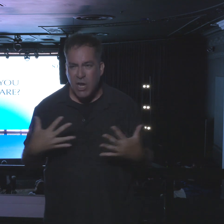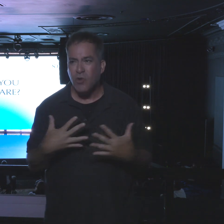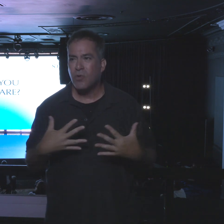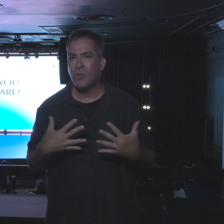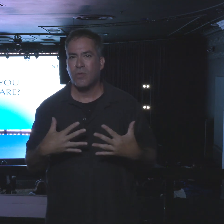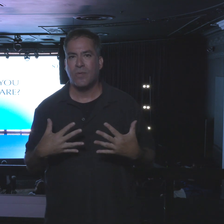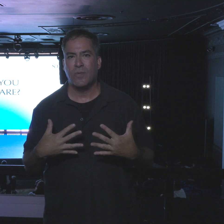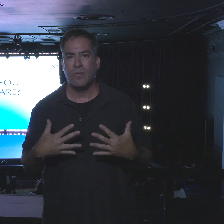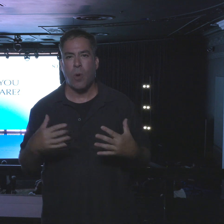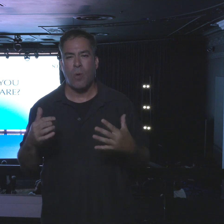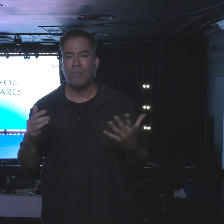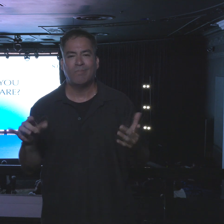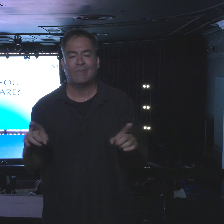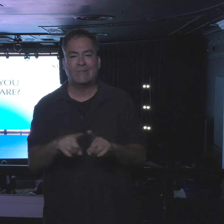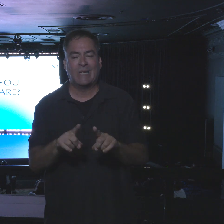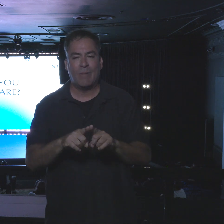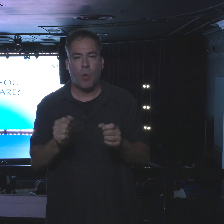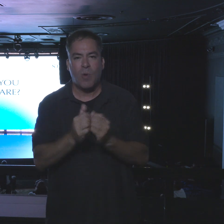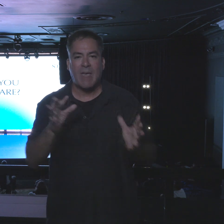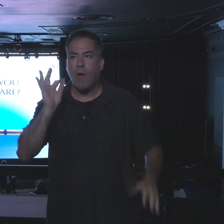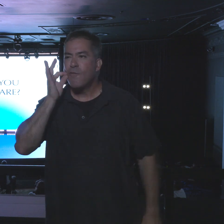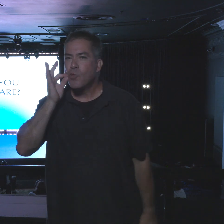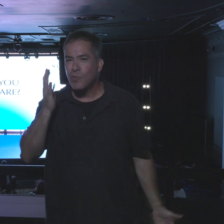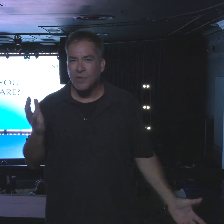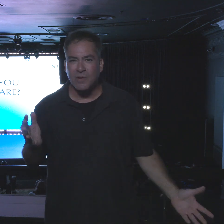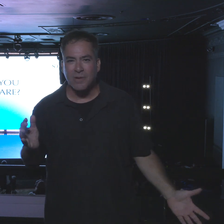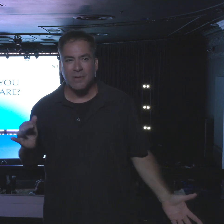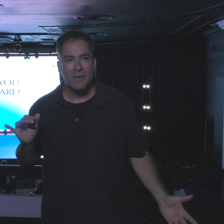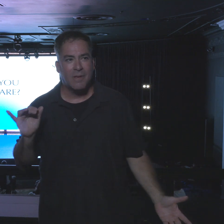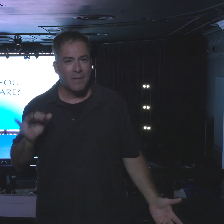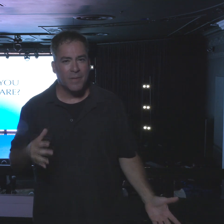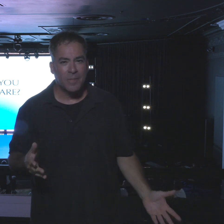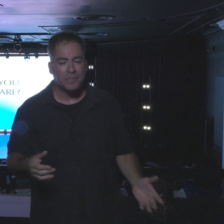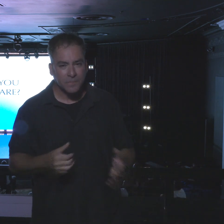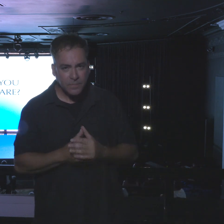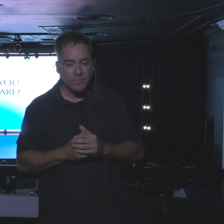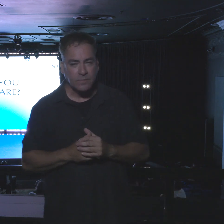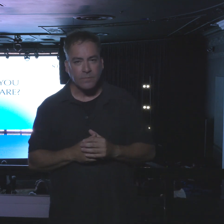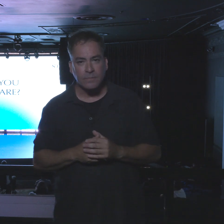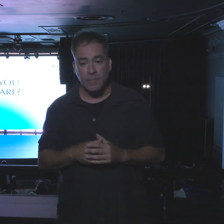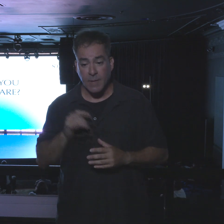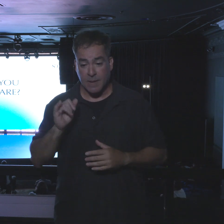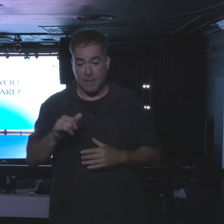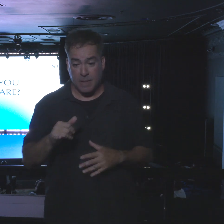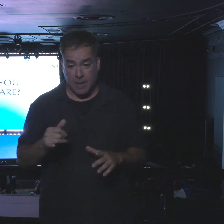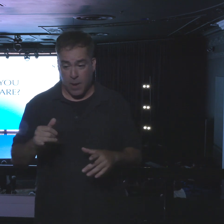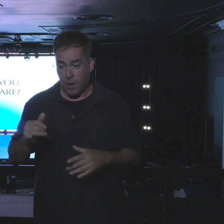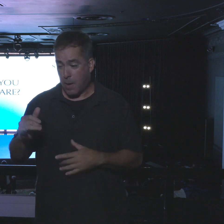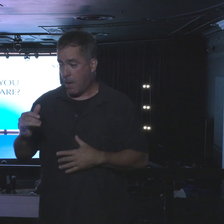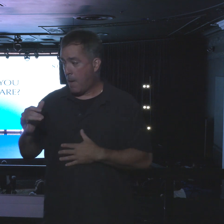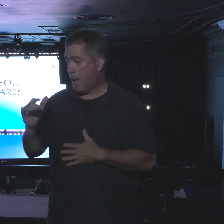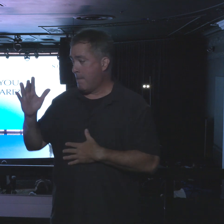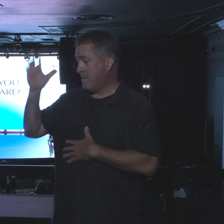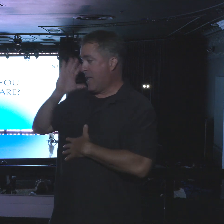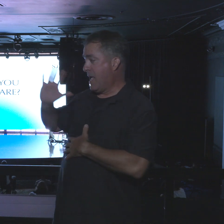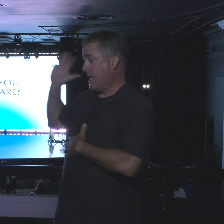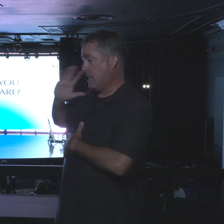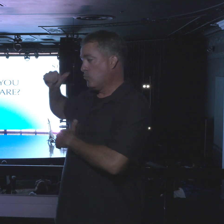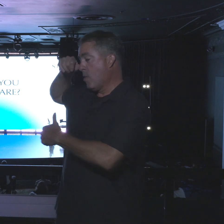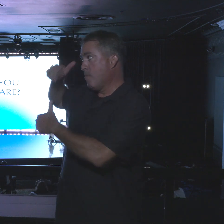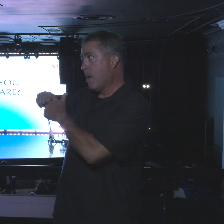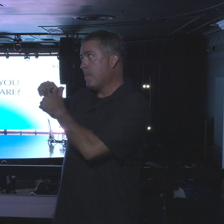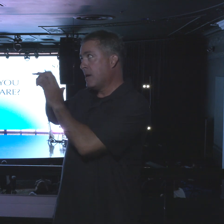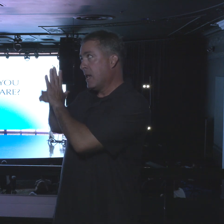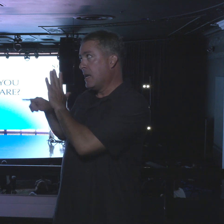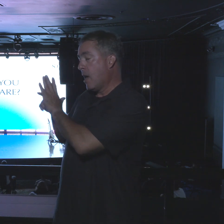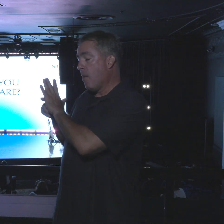on their back. Their past was present with them. It wasn't the giants